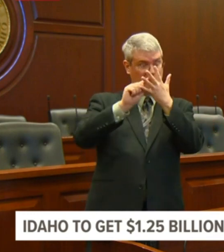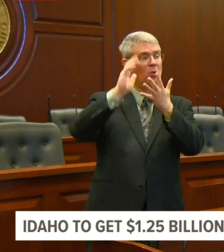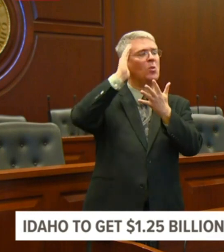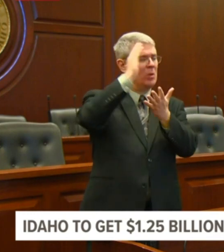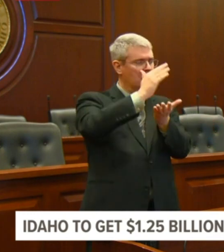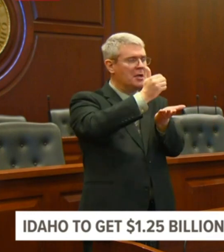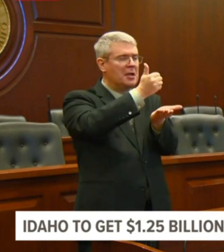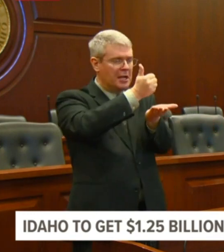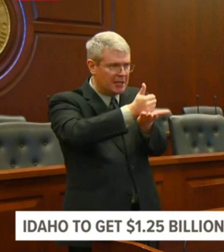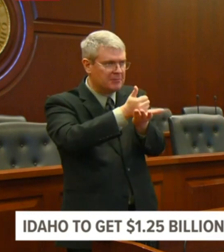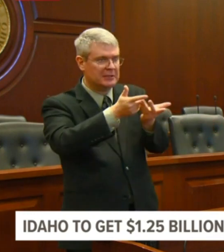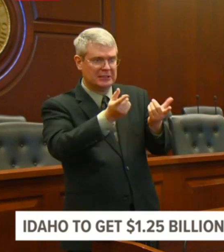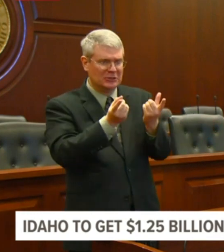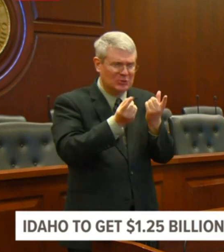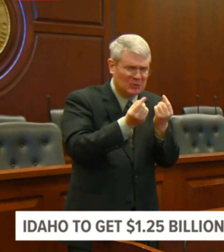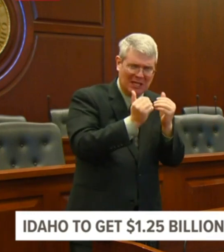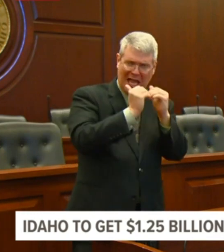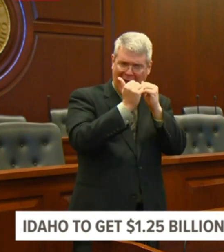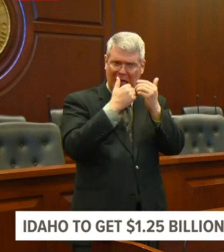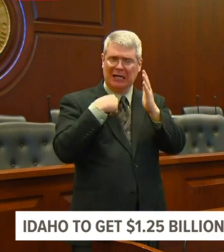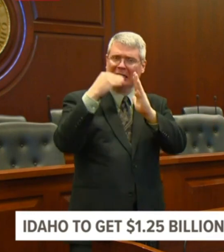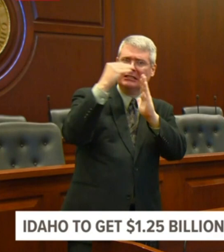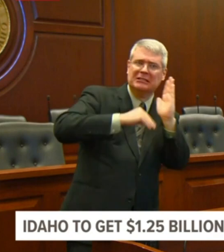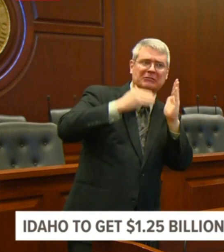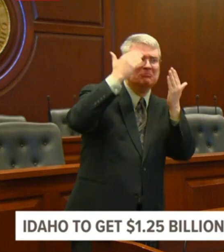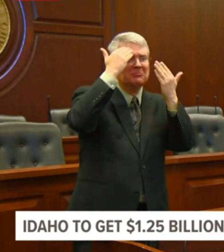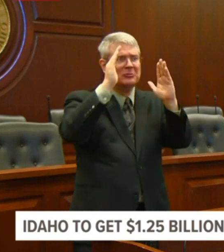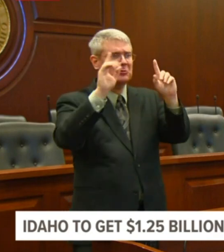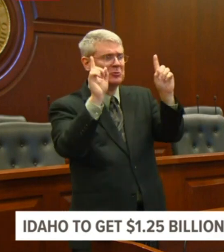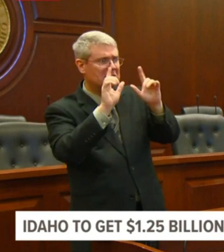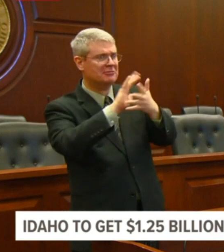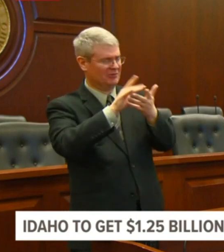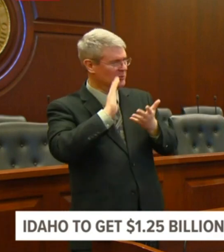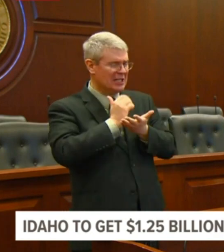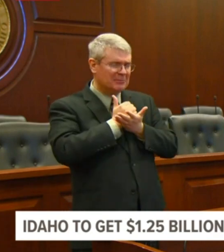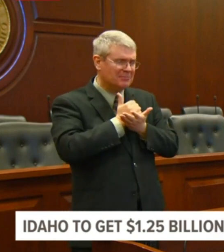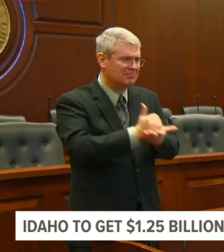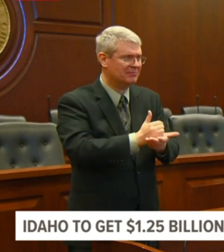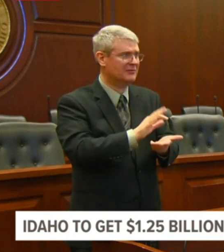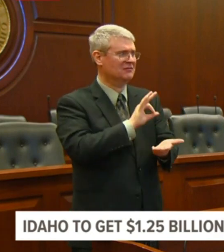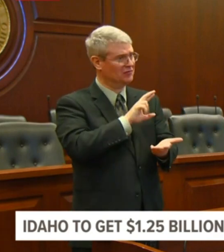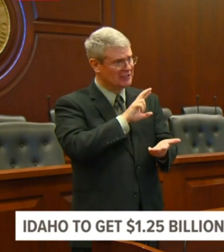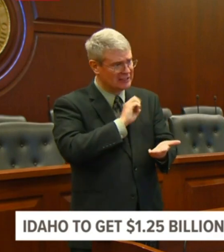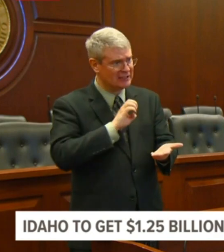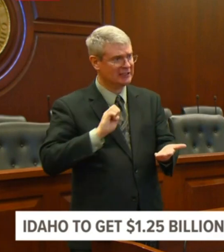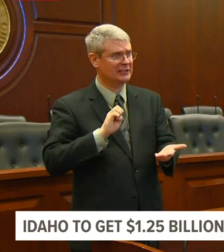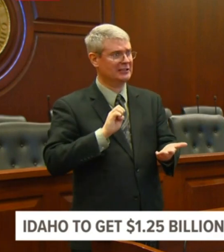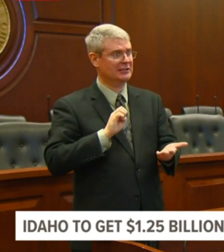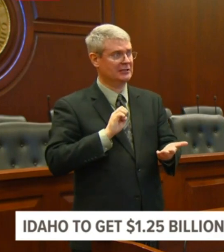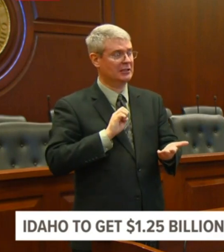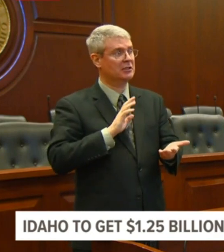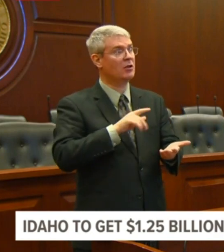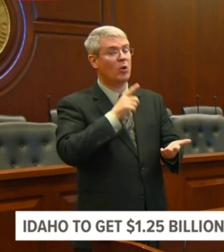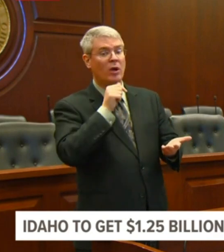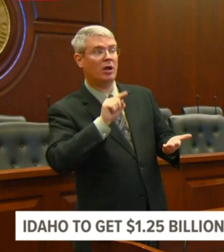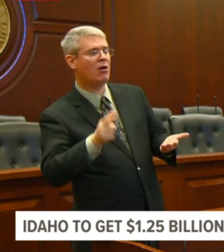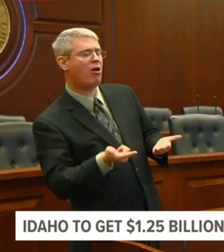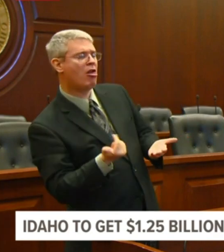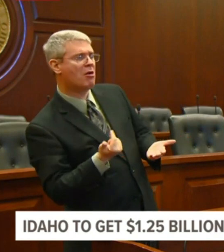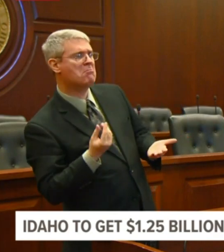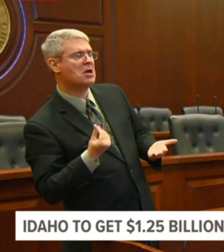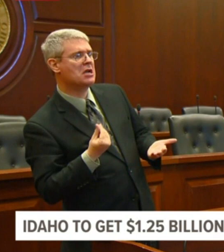also deal with anyone who's, will refer on to their appropriate sources, anyone who's trying to charge you for these services.